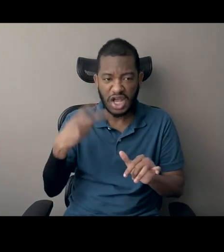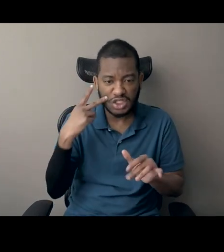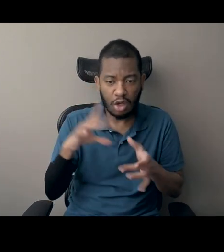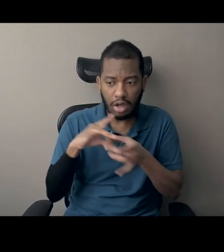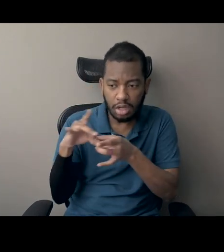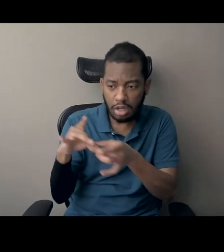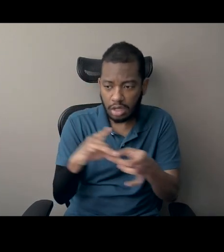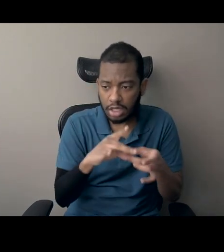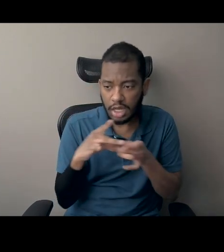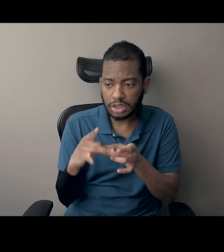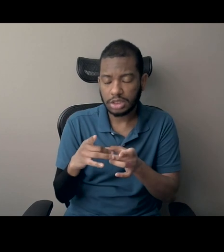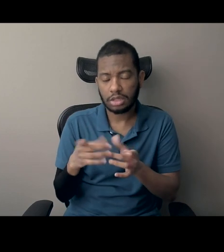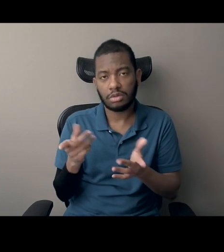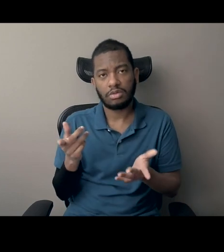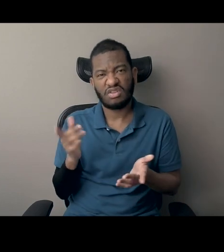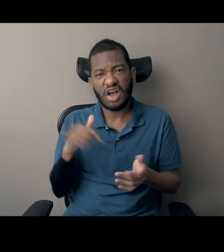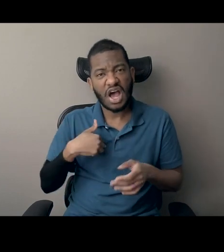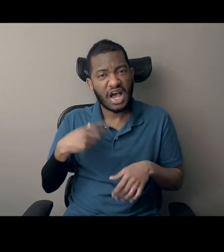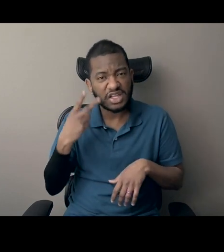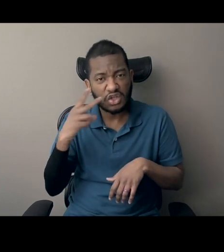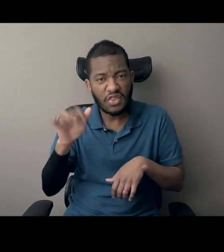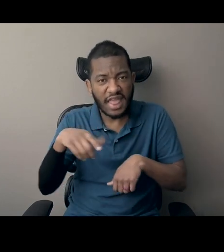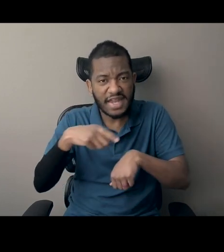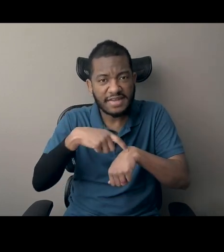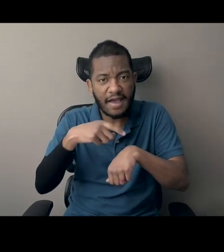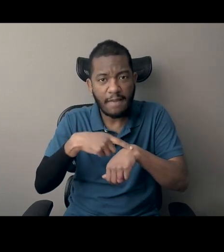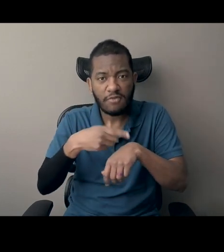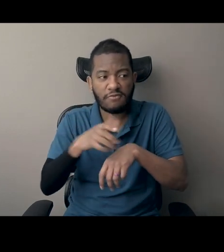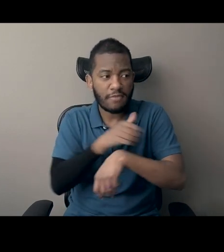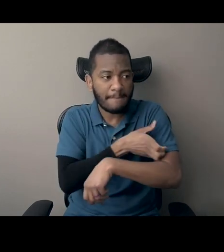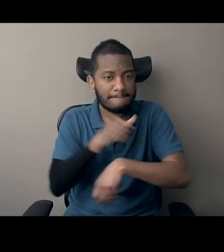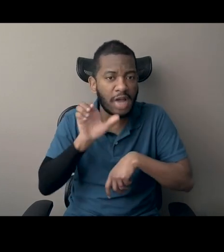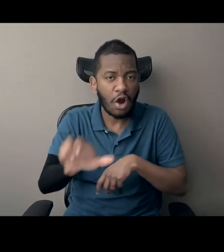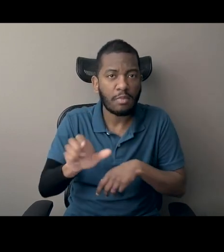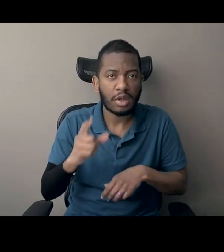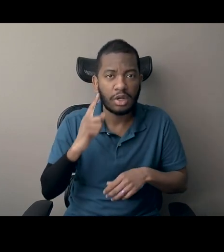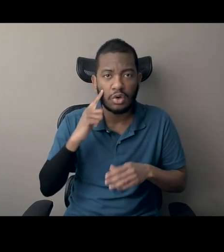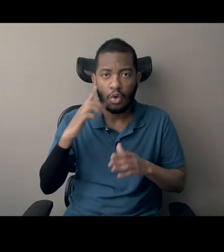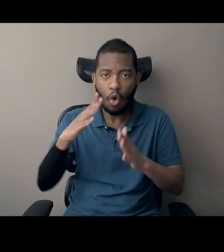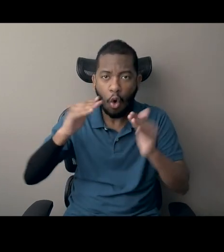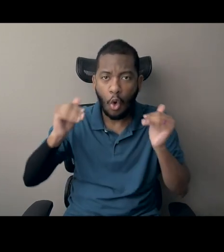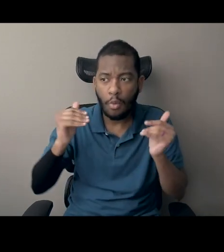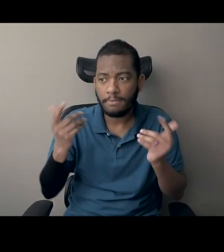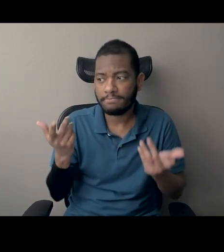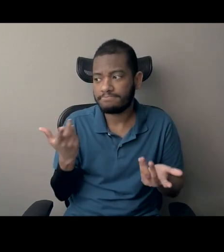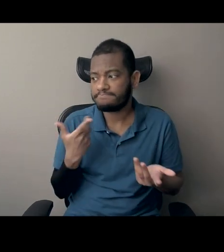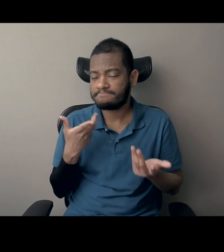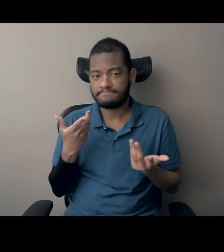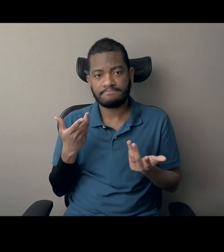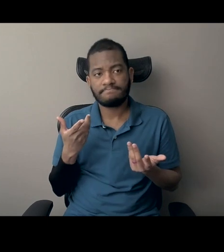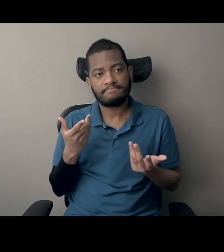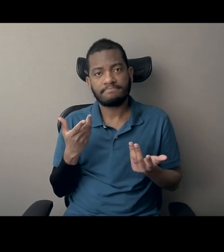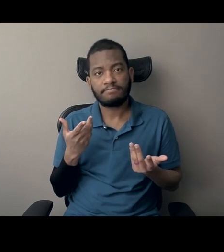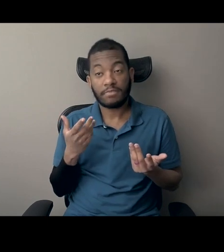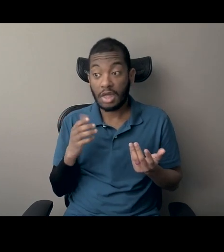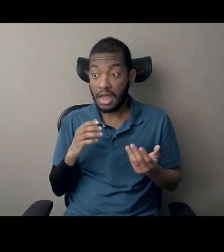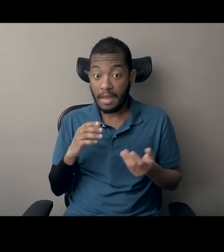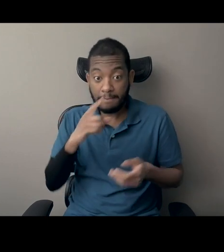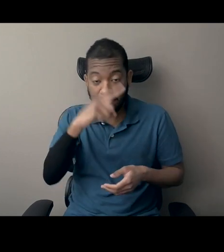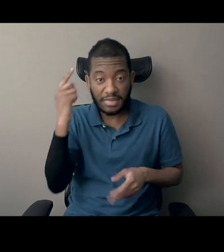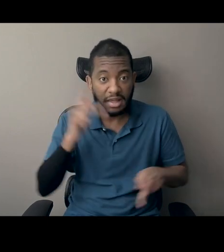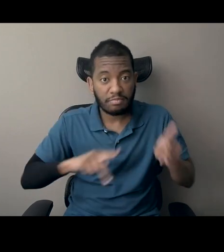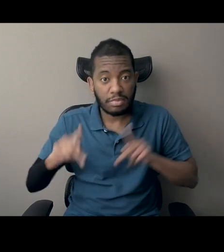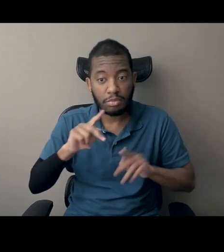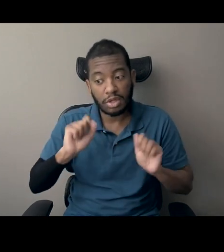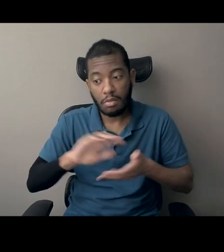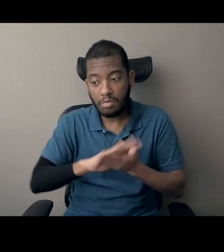and hope that the end of, of slavery brought about and, you know, black people being citizens for the first time, what did that mean?